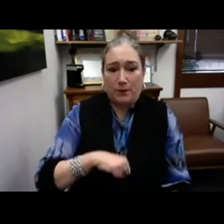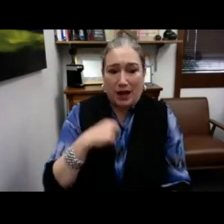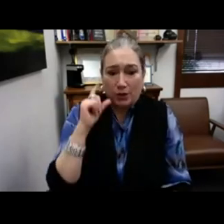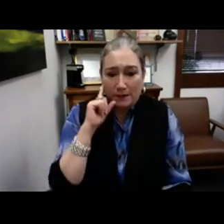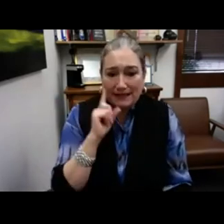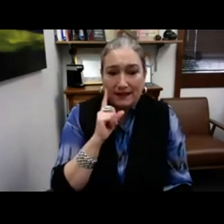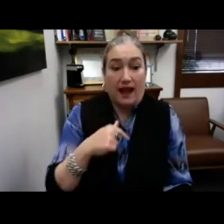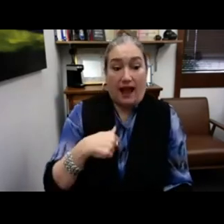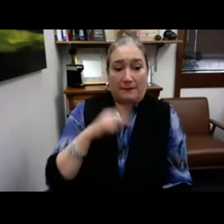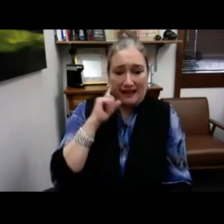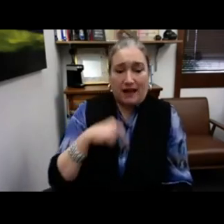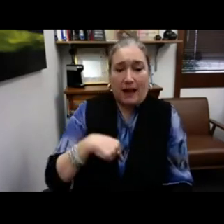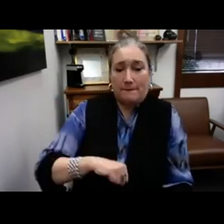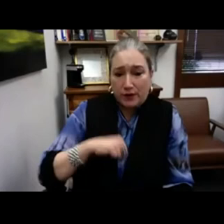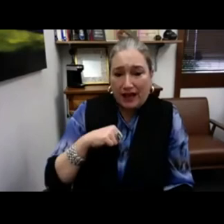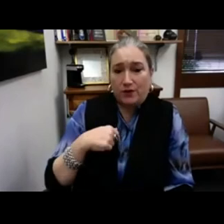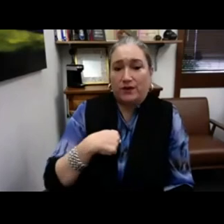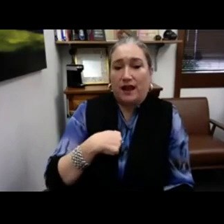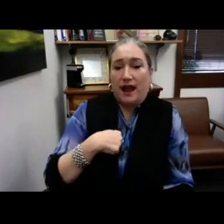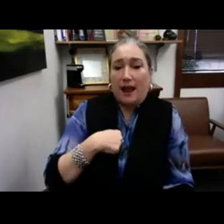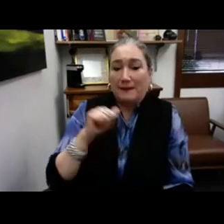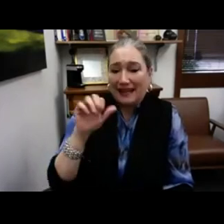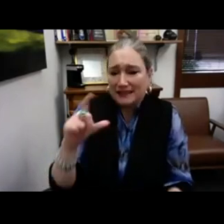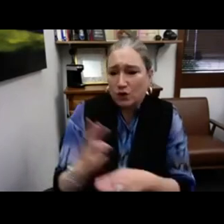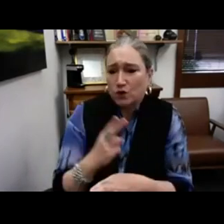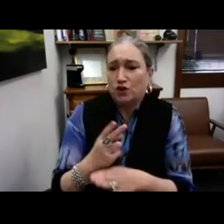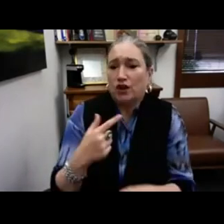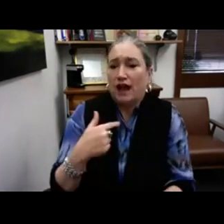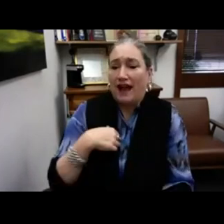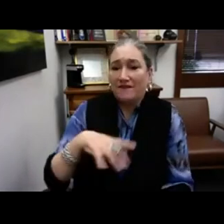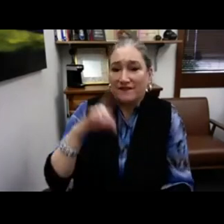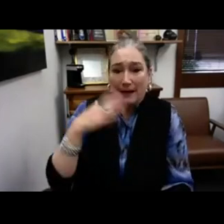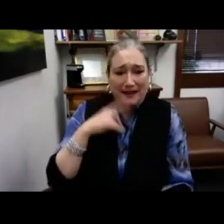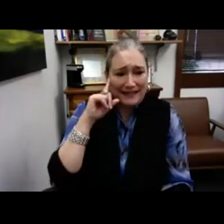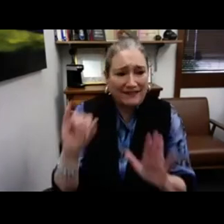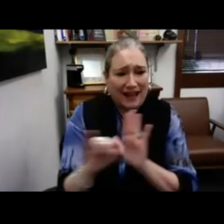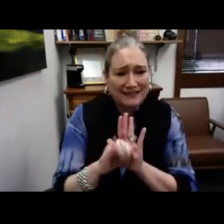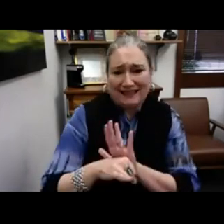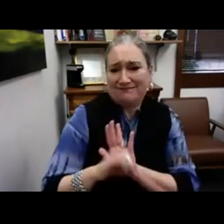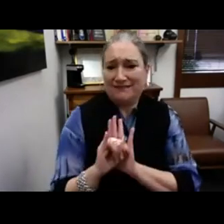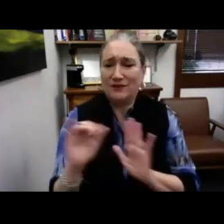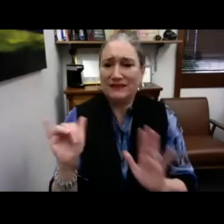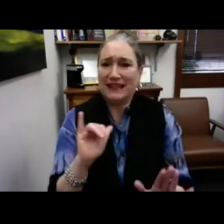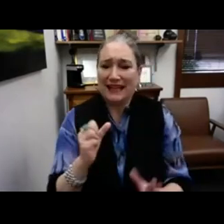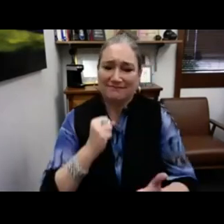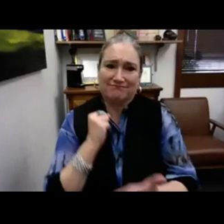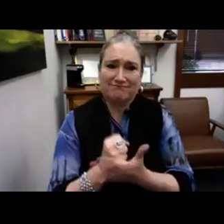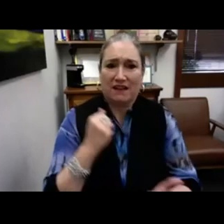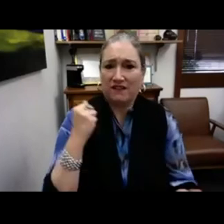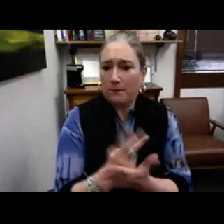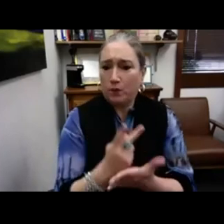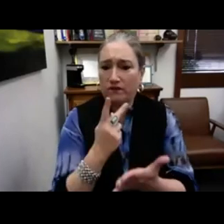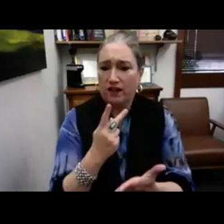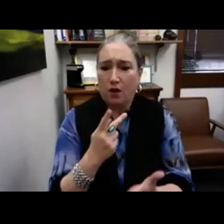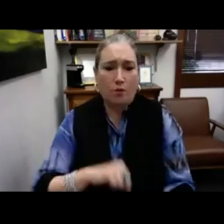This is from Sophia. She says, I am deaf. I am proud. I am an ASL user. Finding